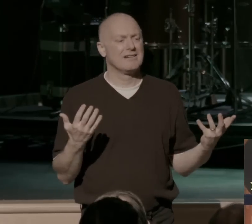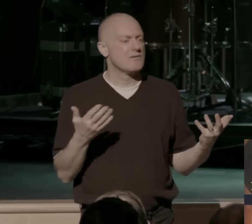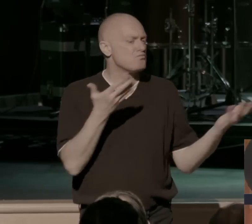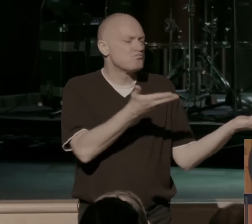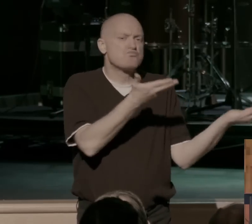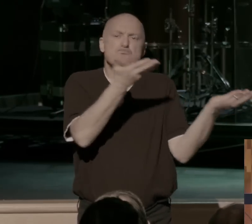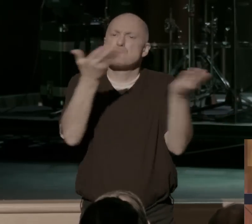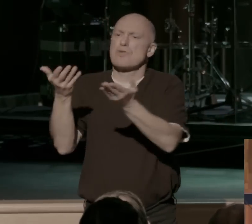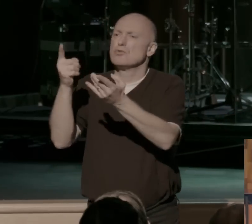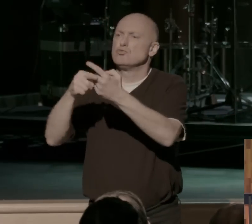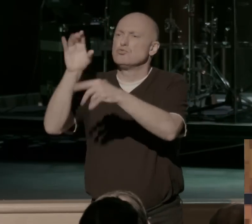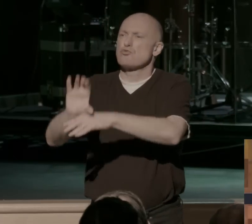Let's cast it into the sea.